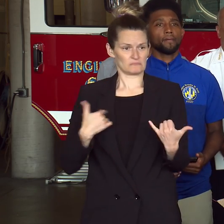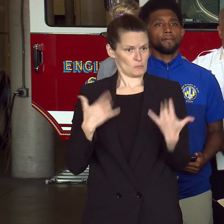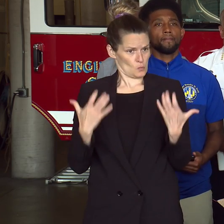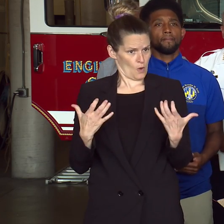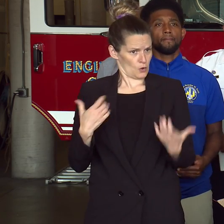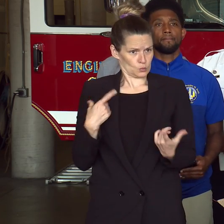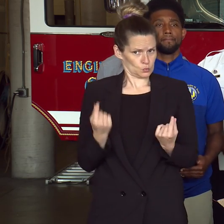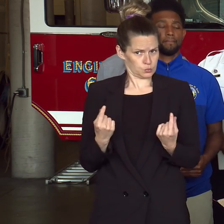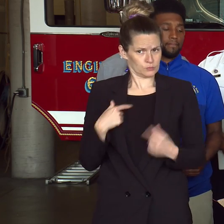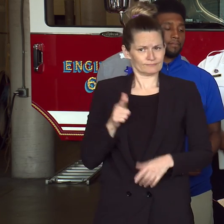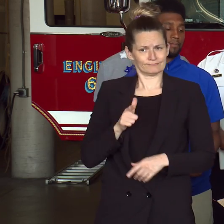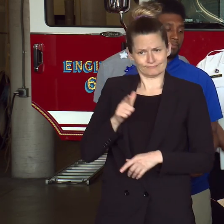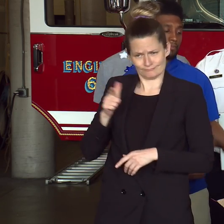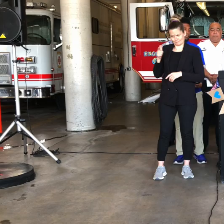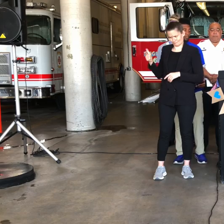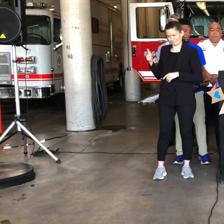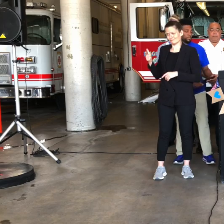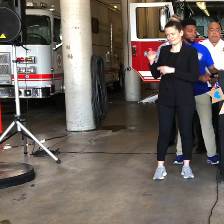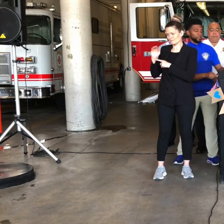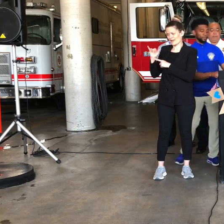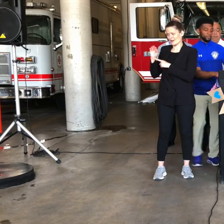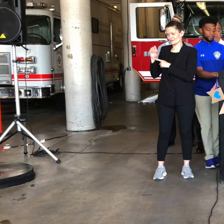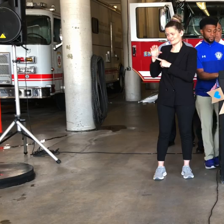off the holiday weekend. Mr. Mayor.